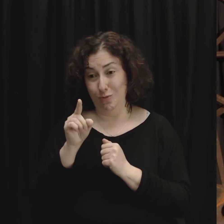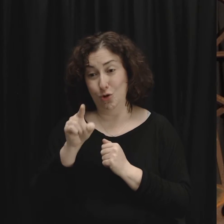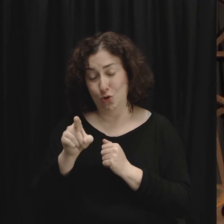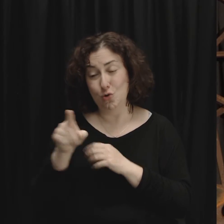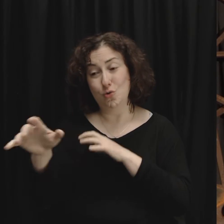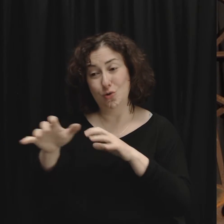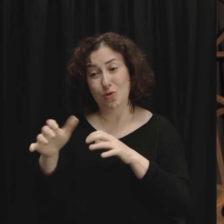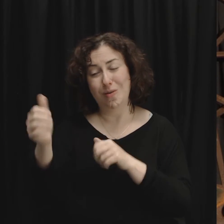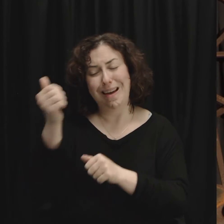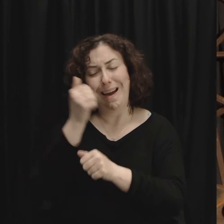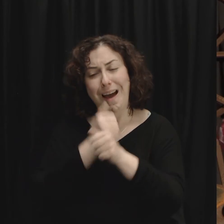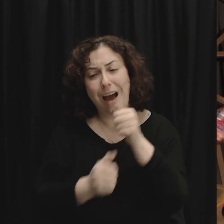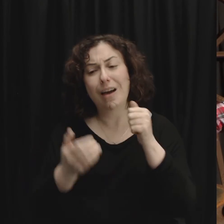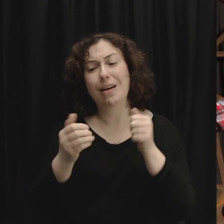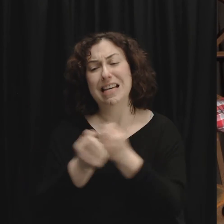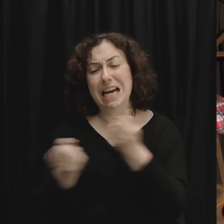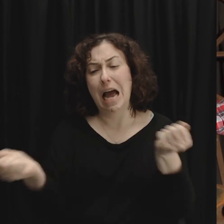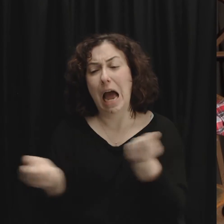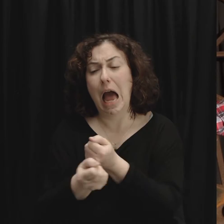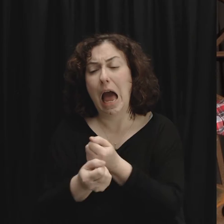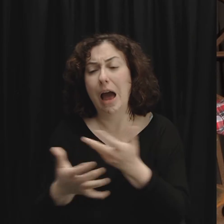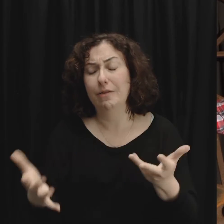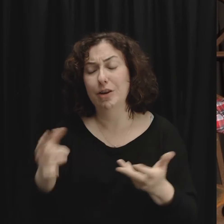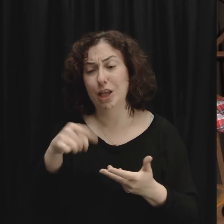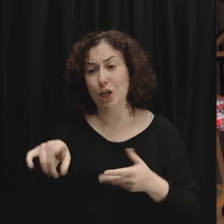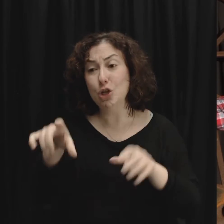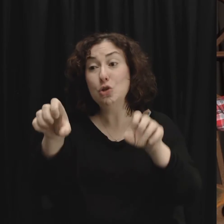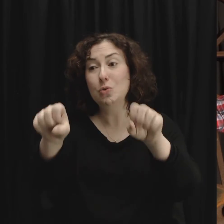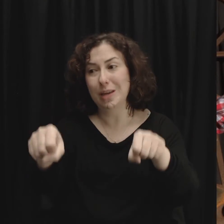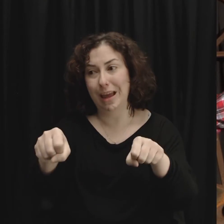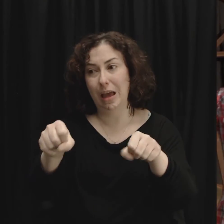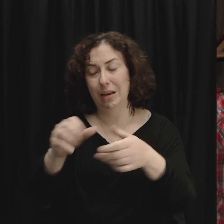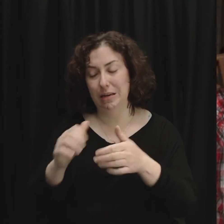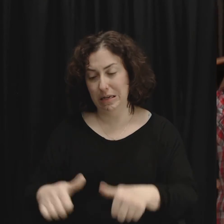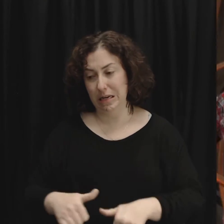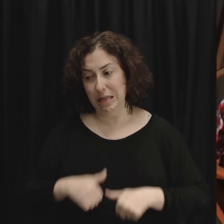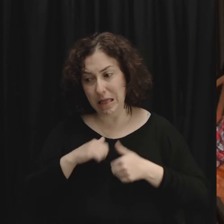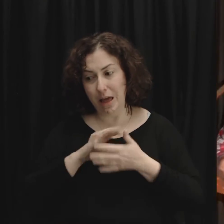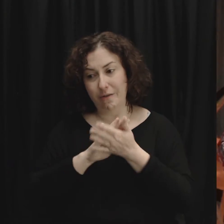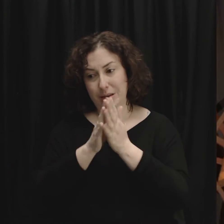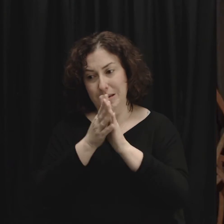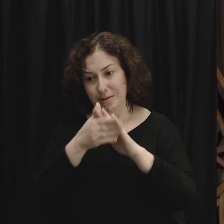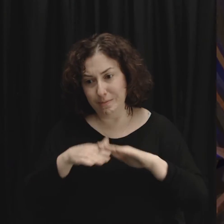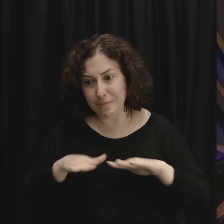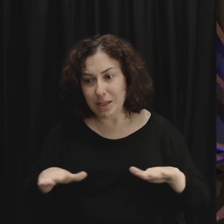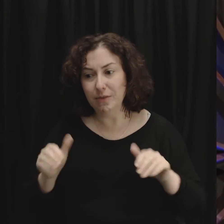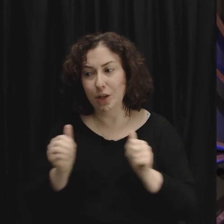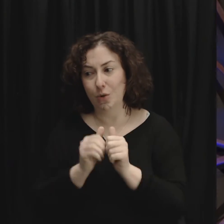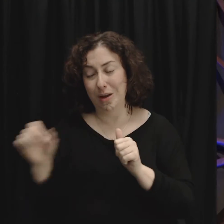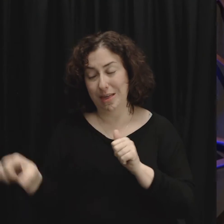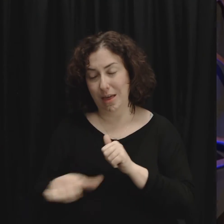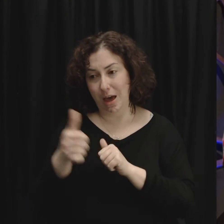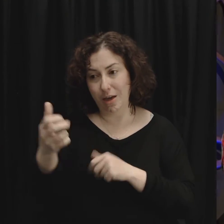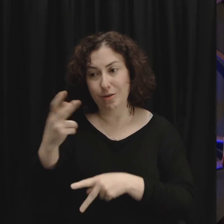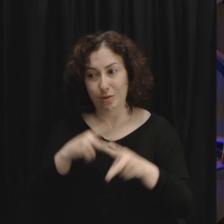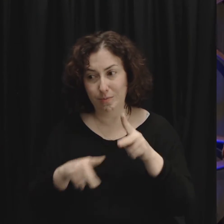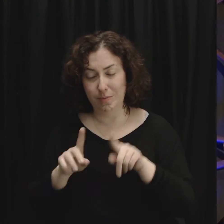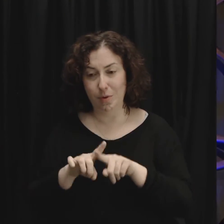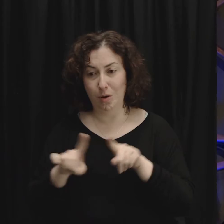power to live at peace with others but then there comes a point where you have to wash your hands of a situation and say the ball is in your